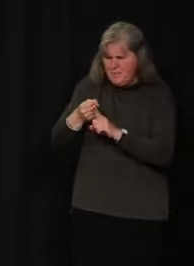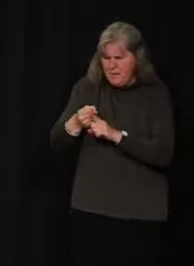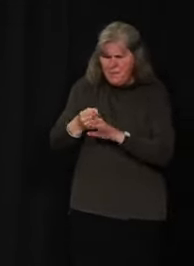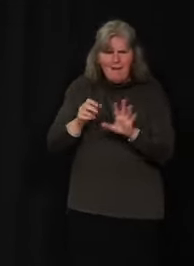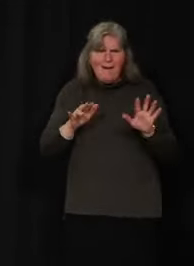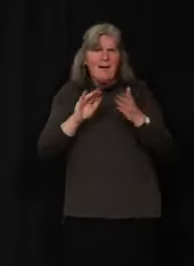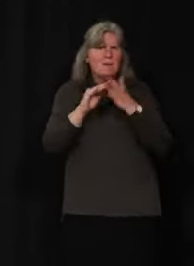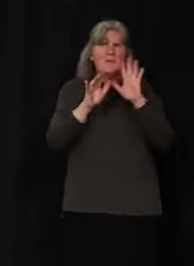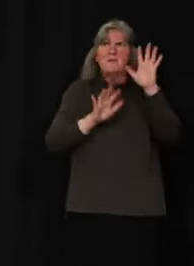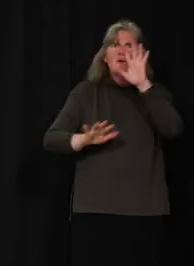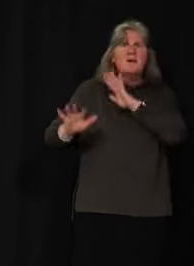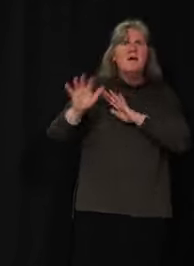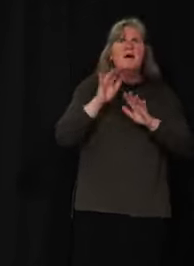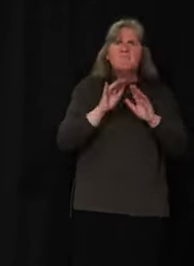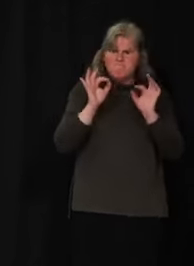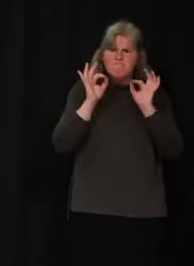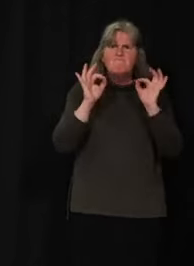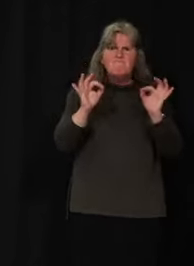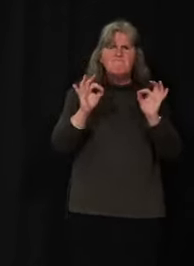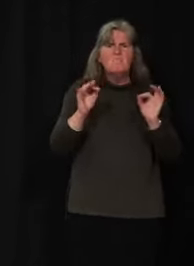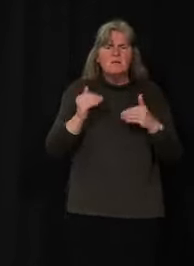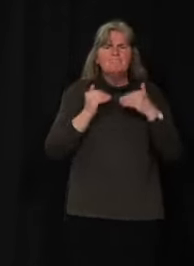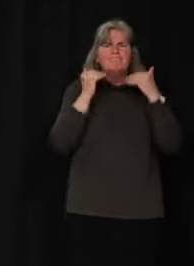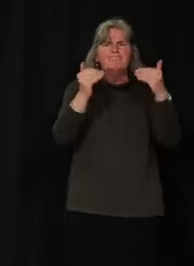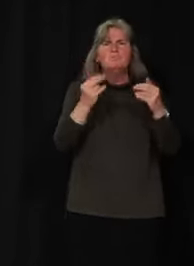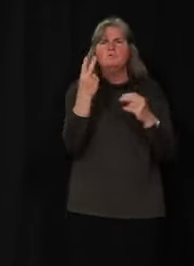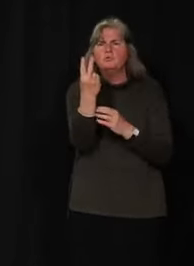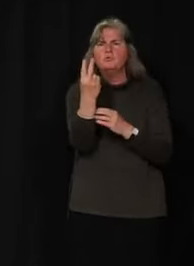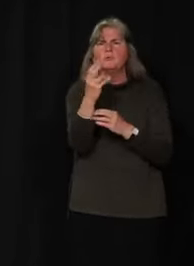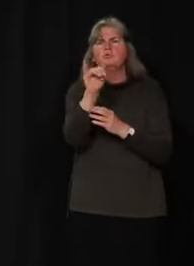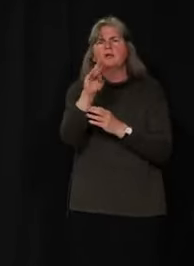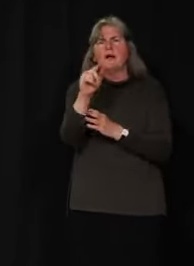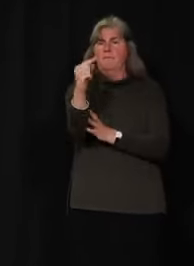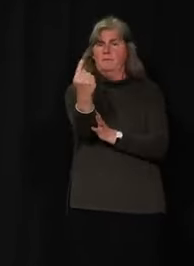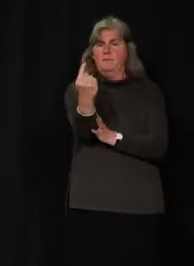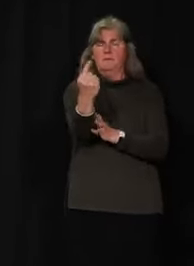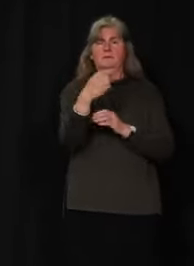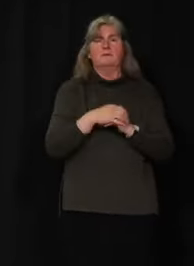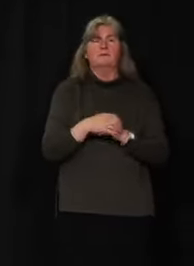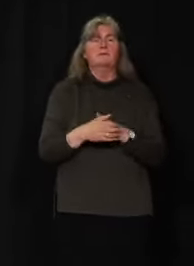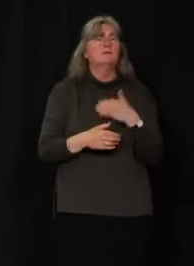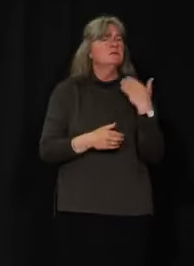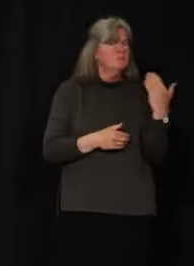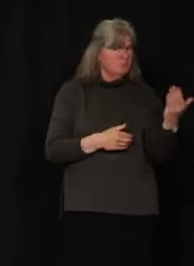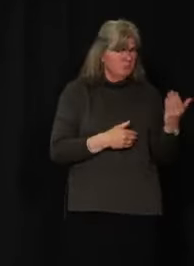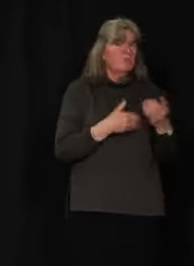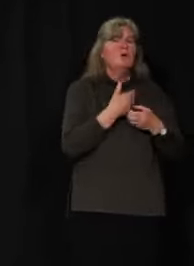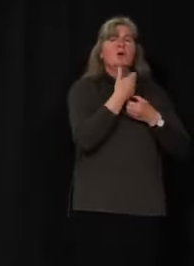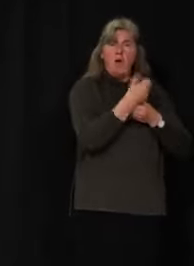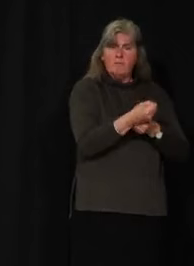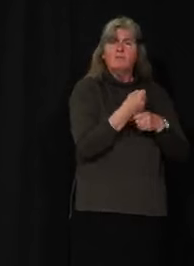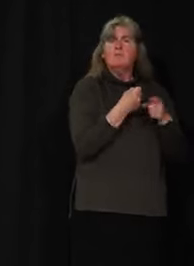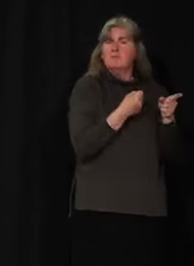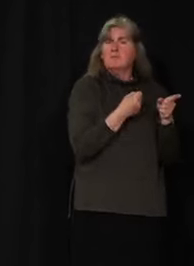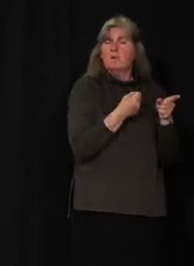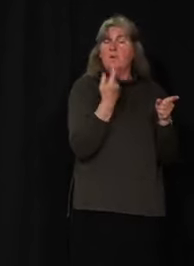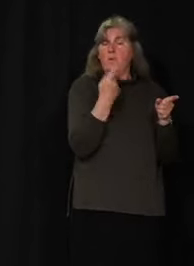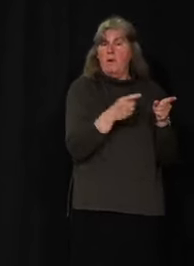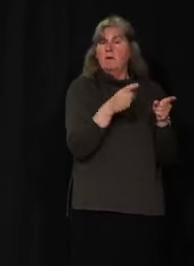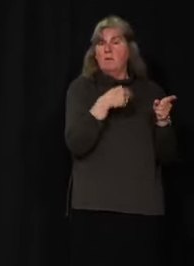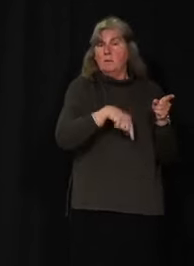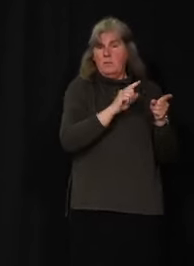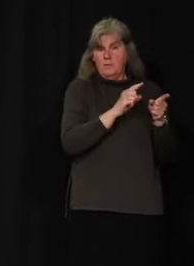to move to Phase 2 of this plan. UConn's Chief Medical Officer of Health is confident that when we do